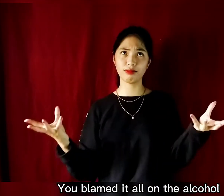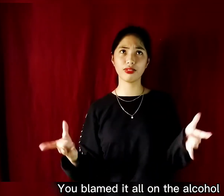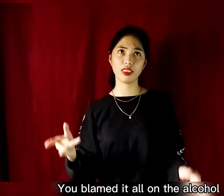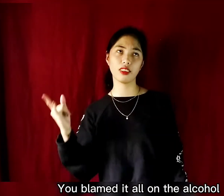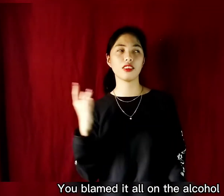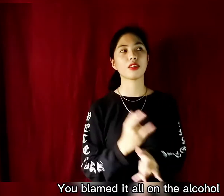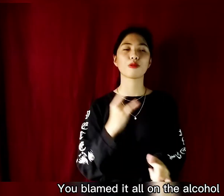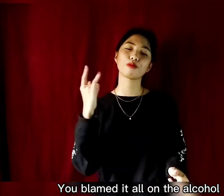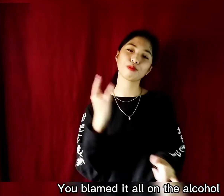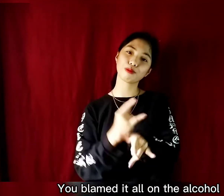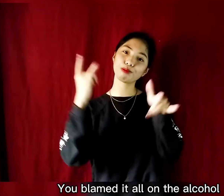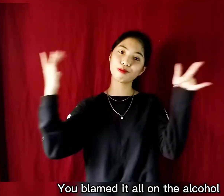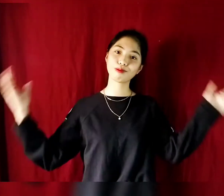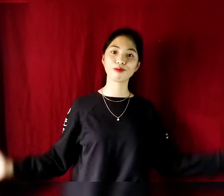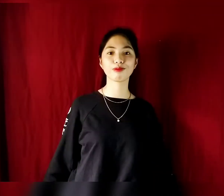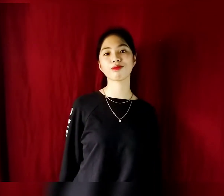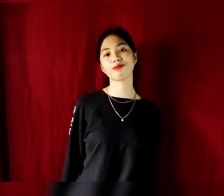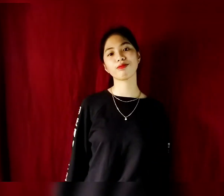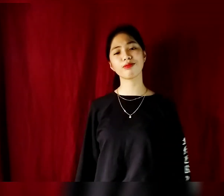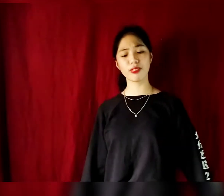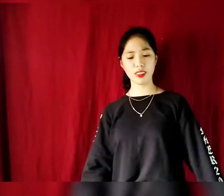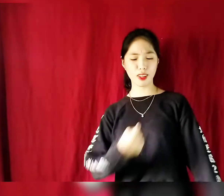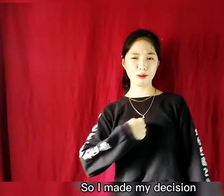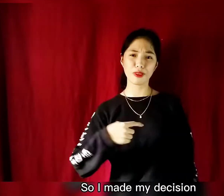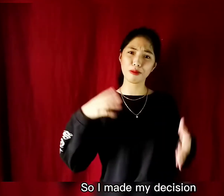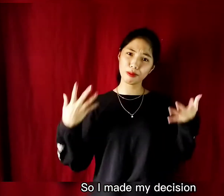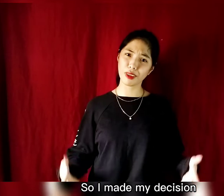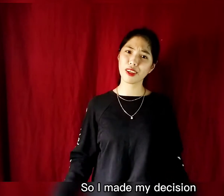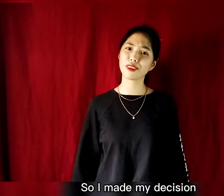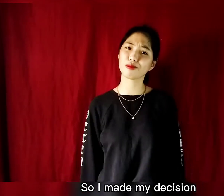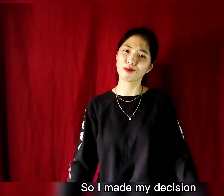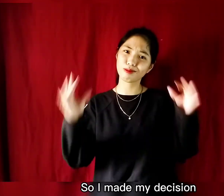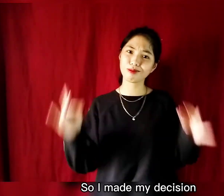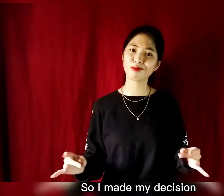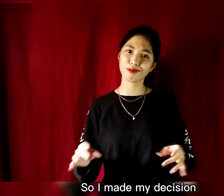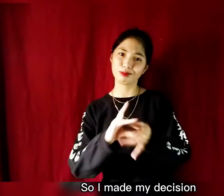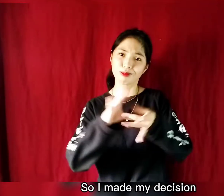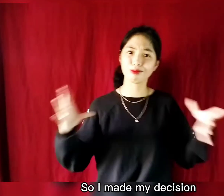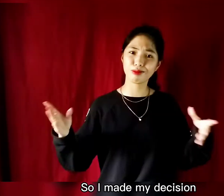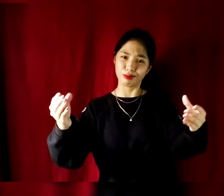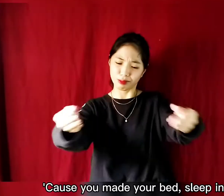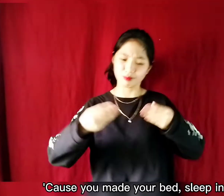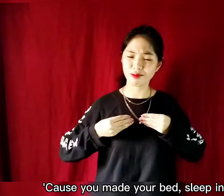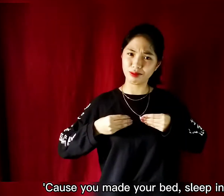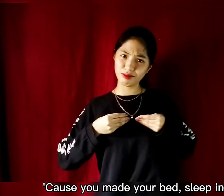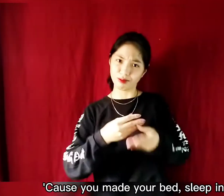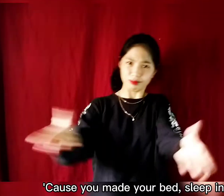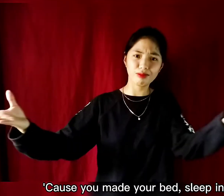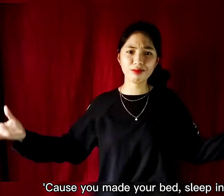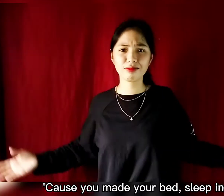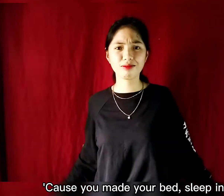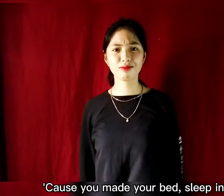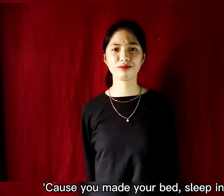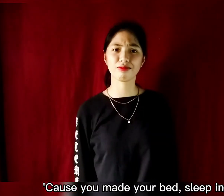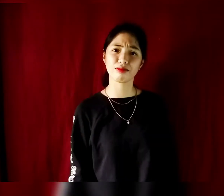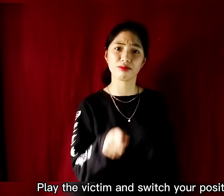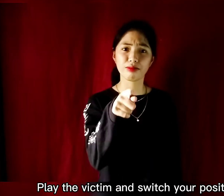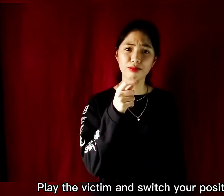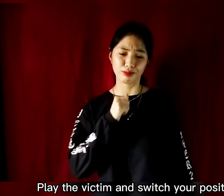alcohol So I made my decision Cause you made your bed sleep in it Play